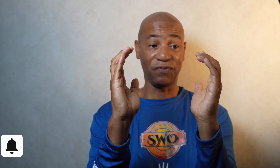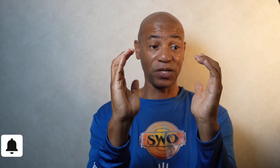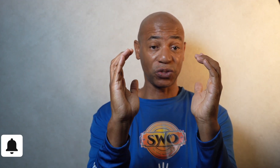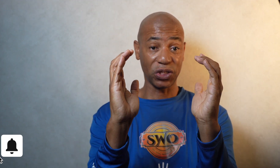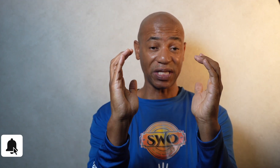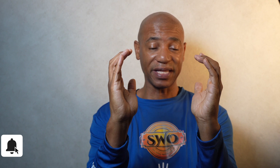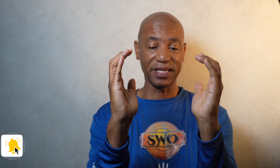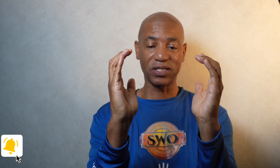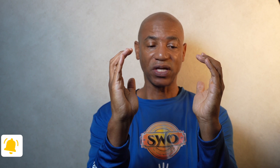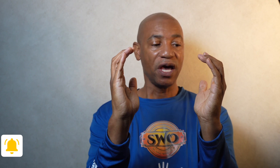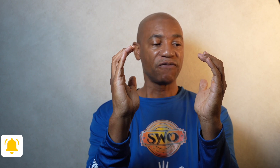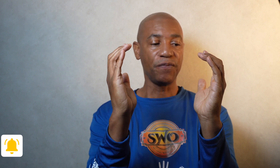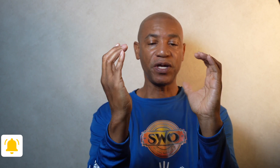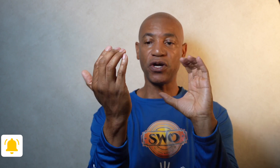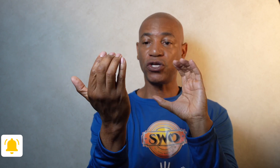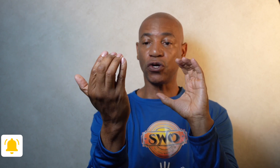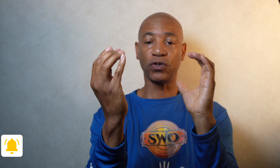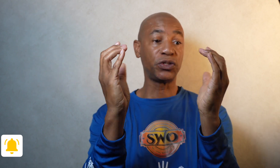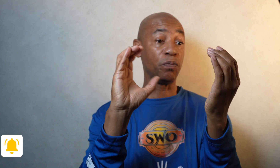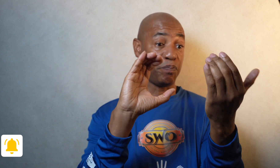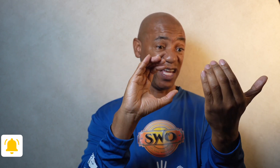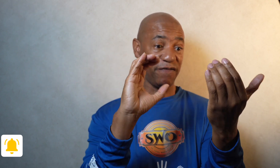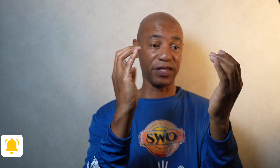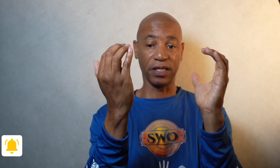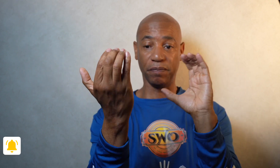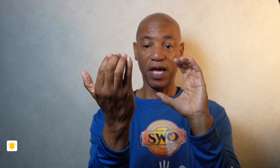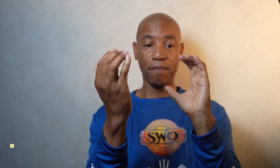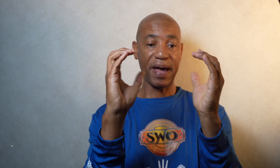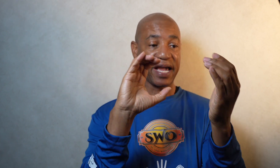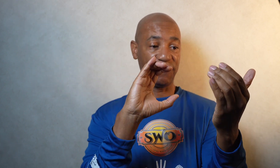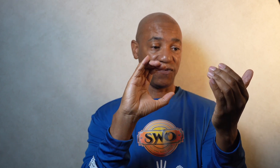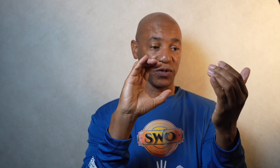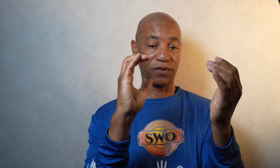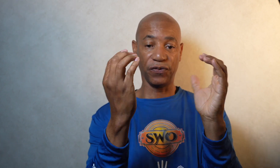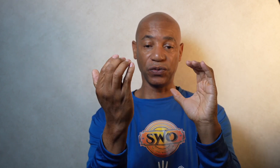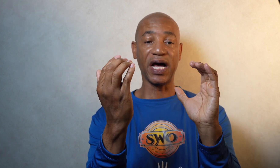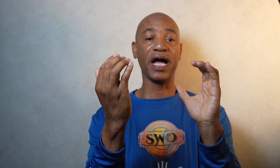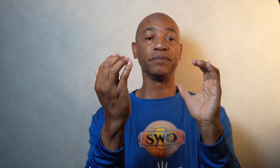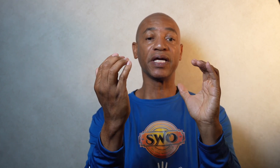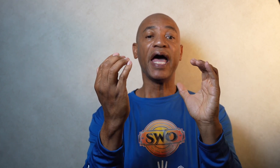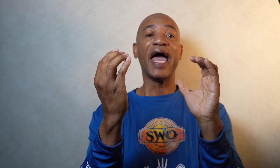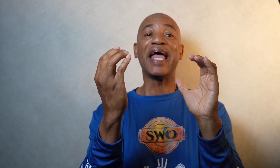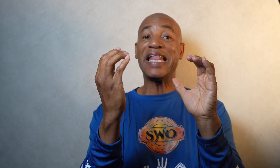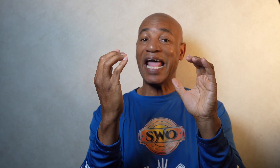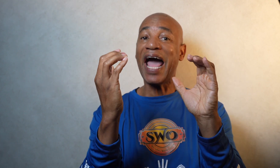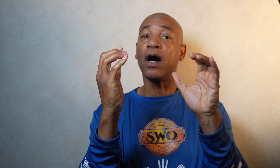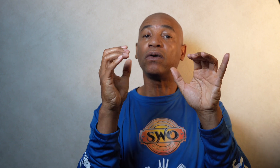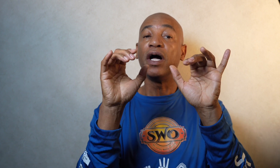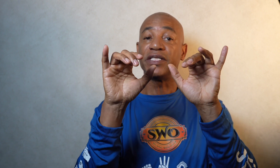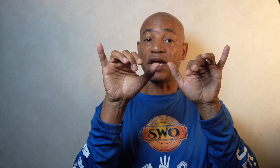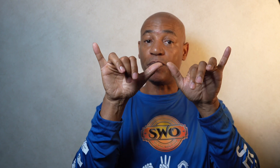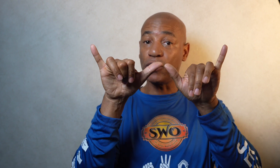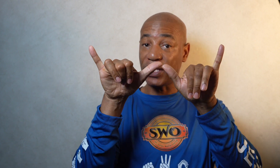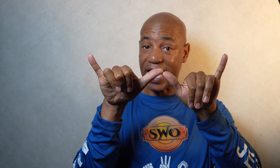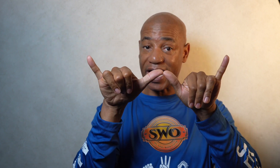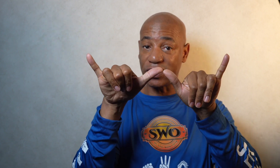fingers just like this. From here you're going to pivot them back and forth a few times and now take both hands